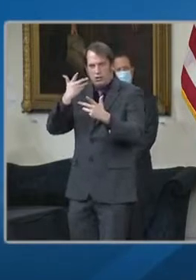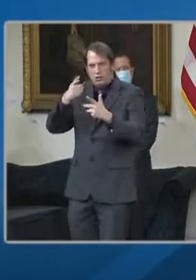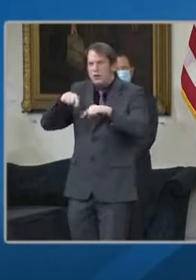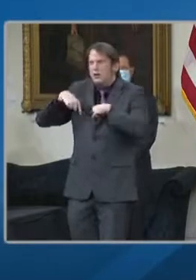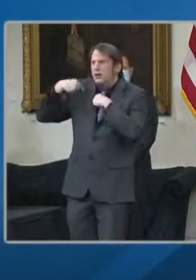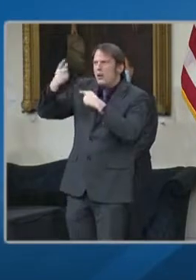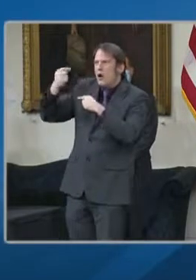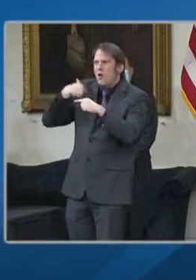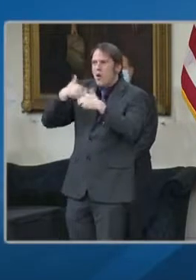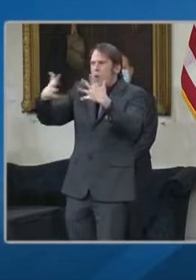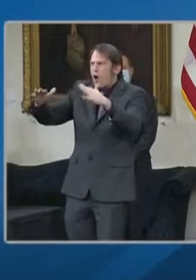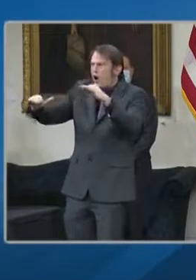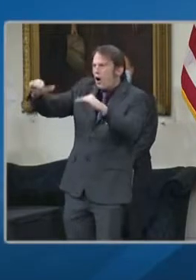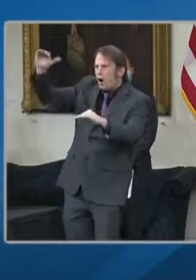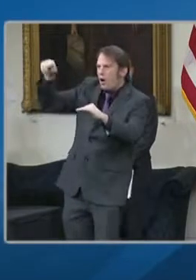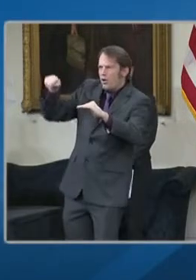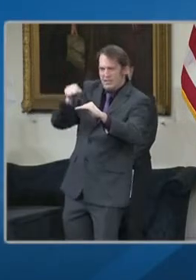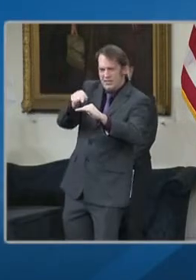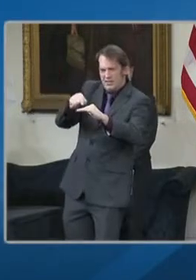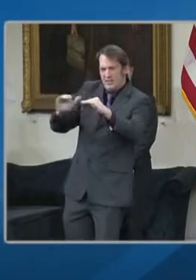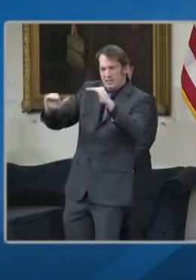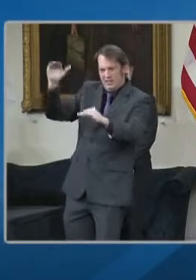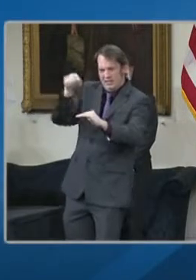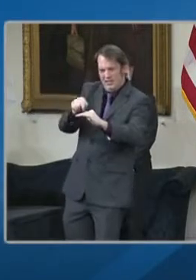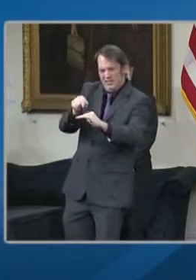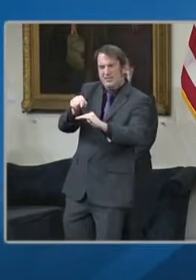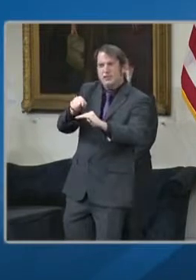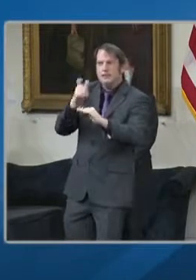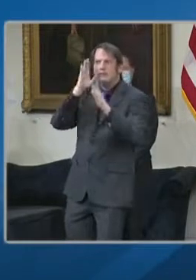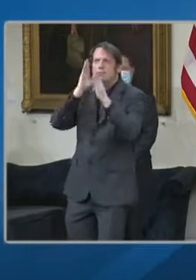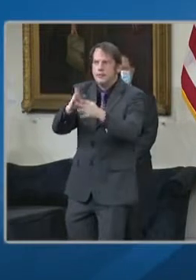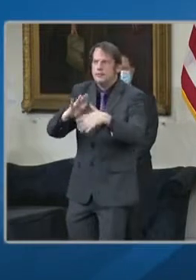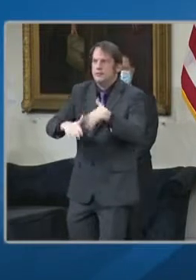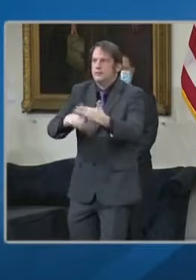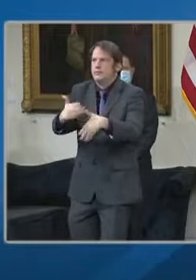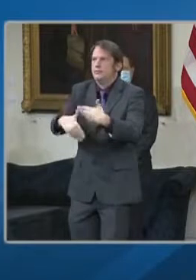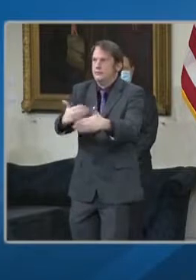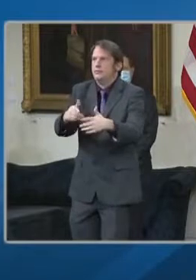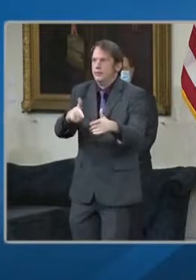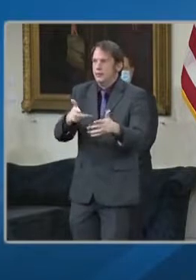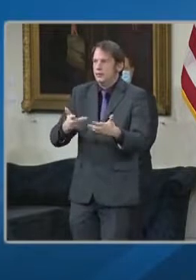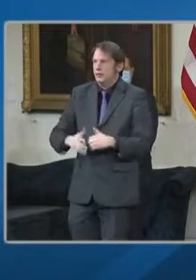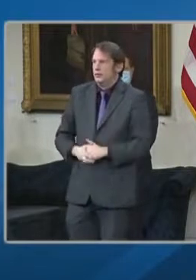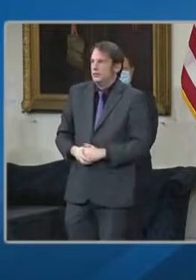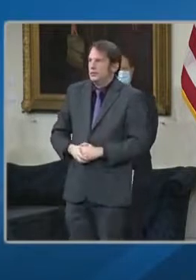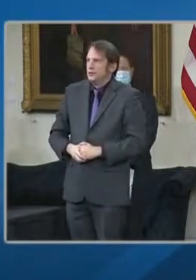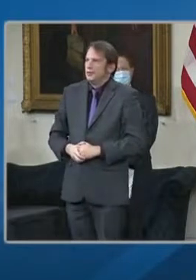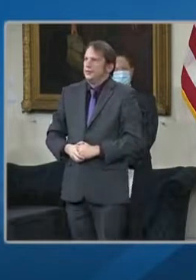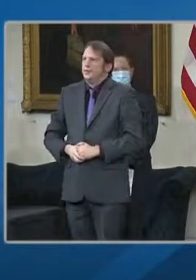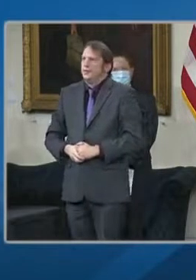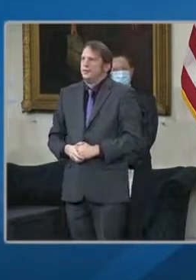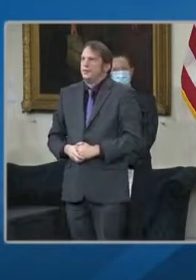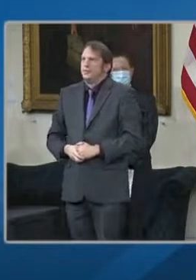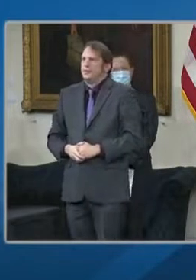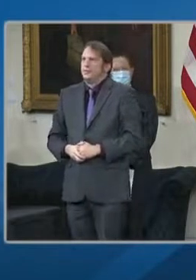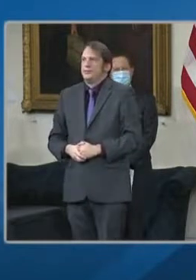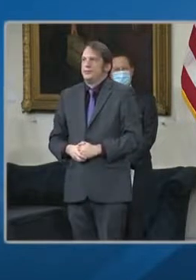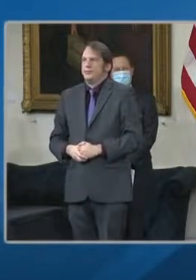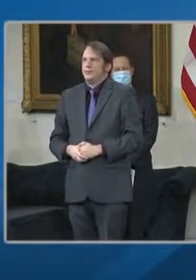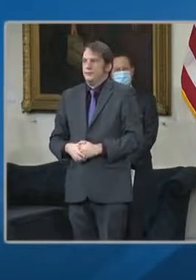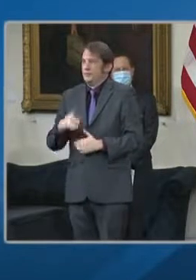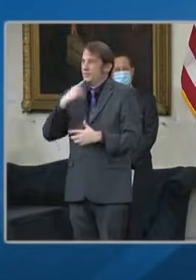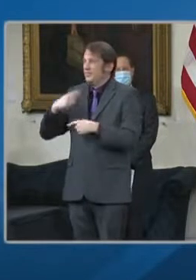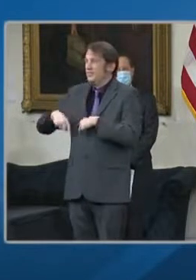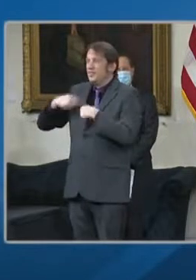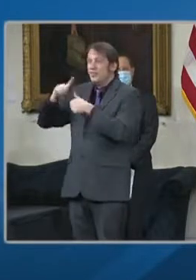one, our state has played an outsized role in the fight against COVID-19. More than 40